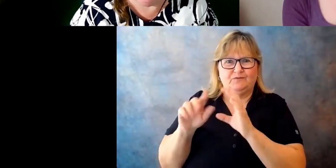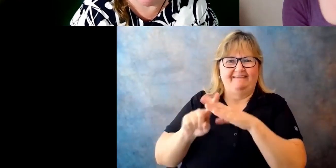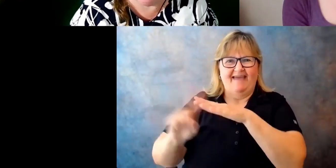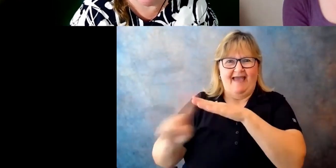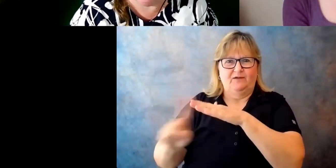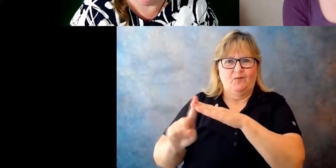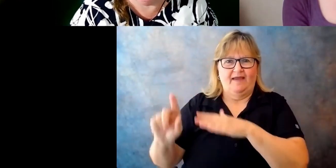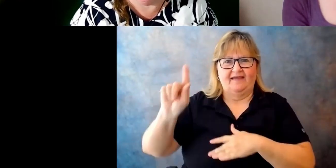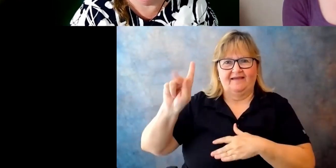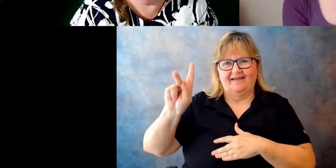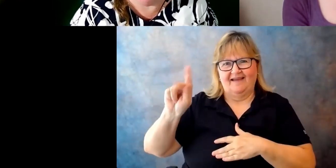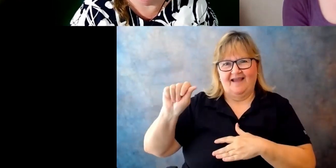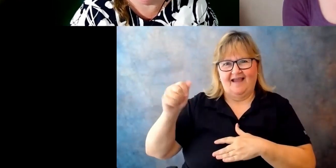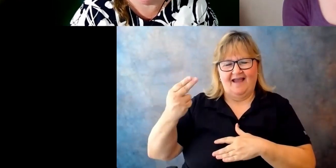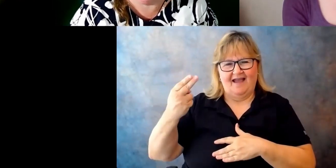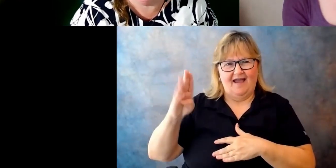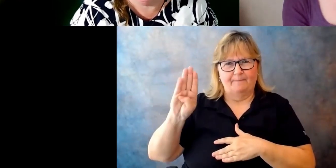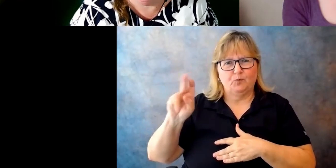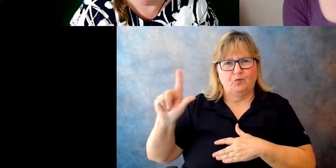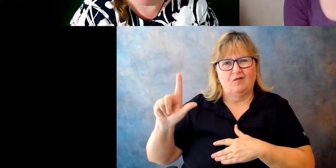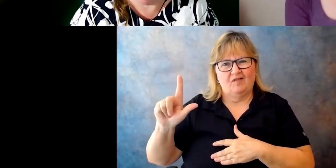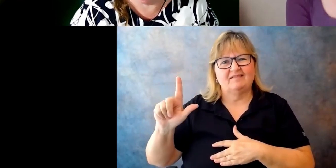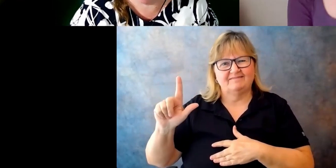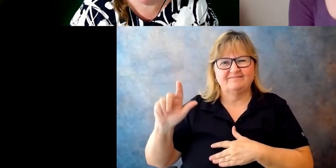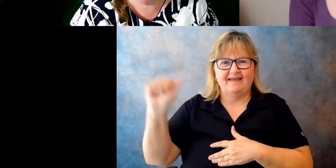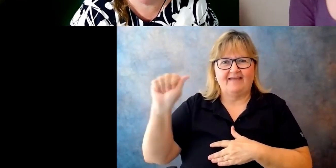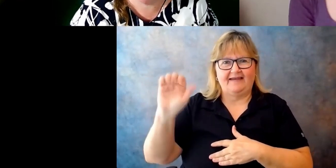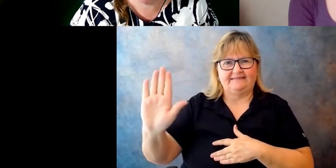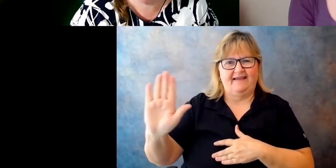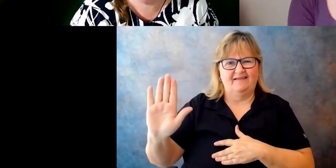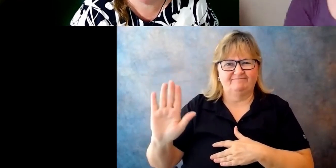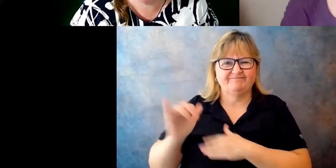highlights of my work and our work.